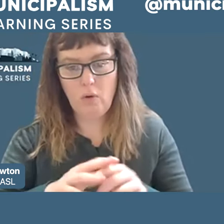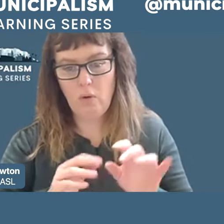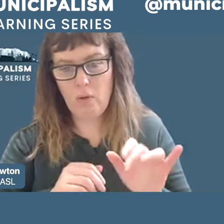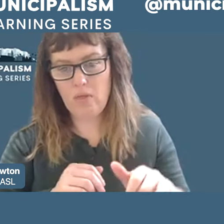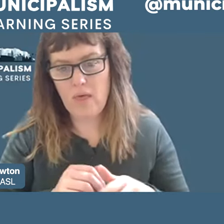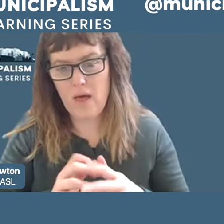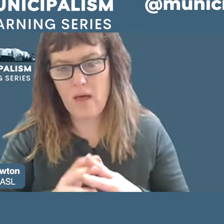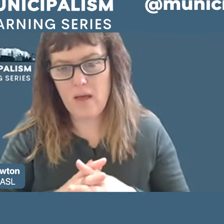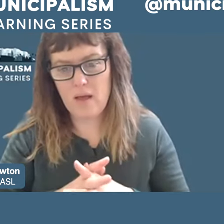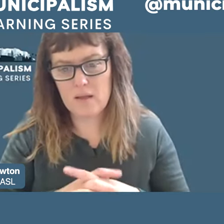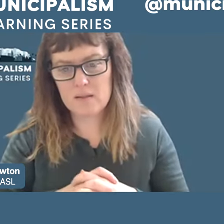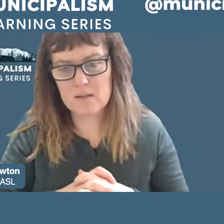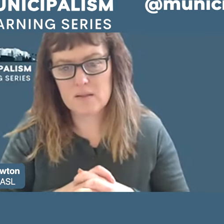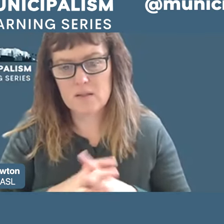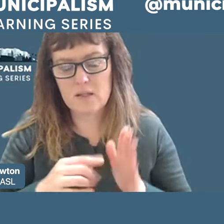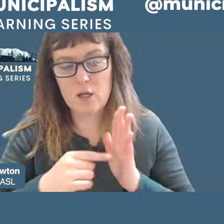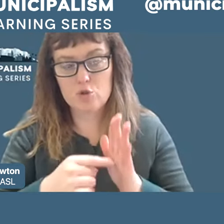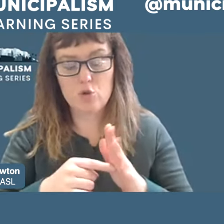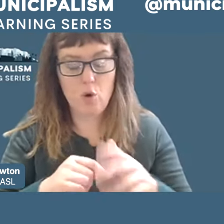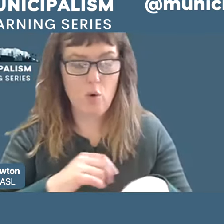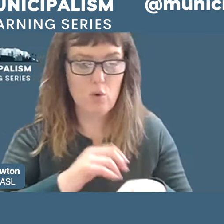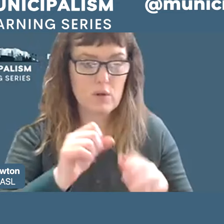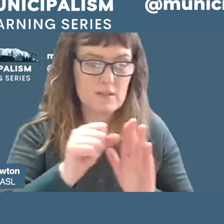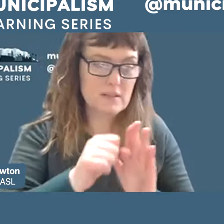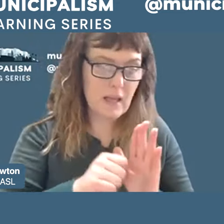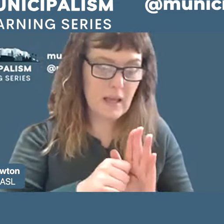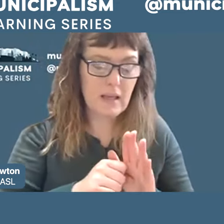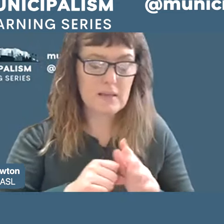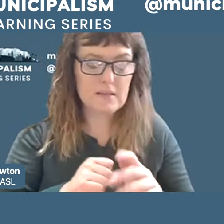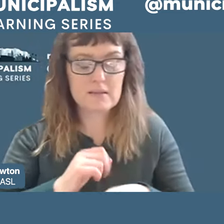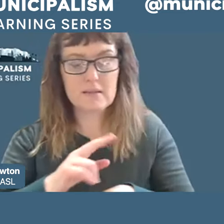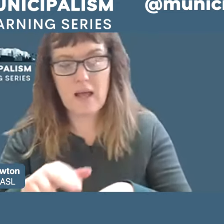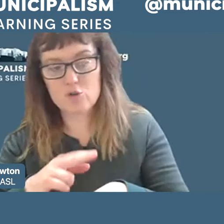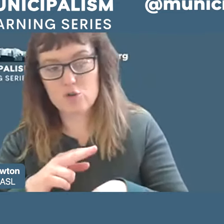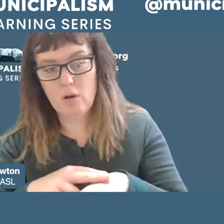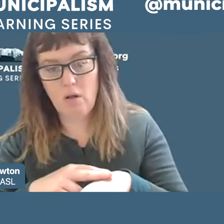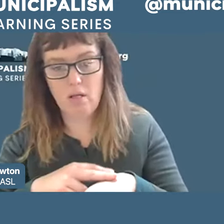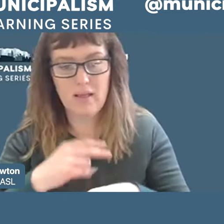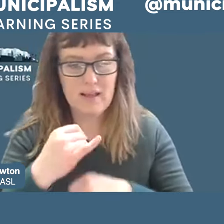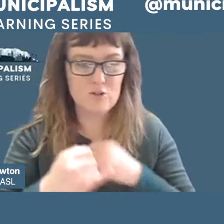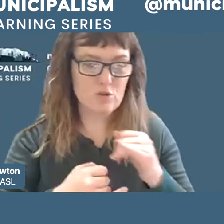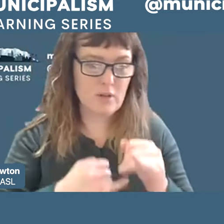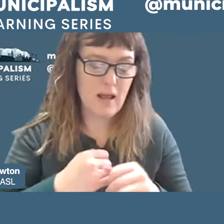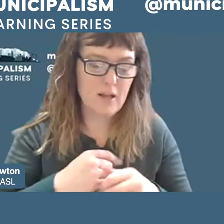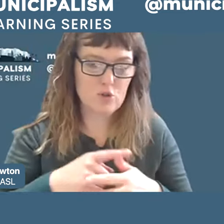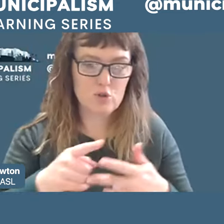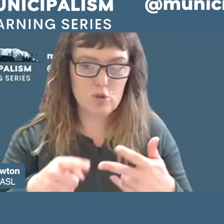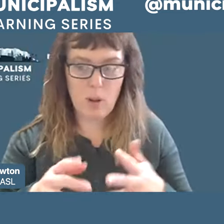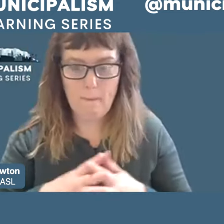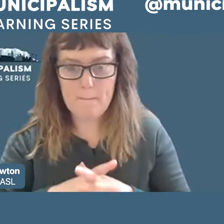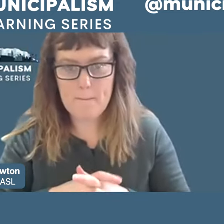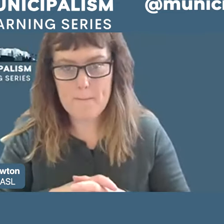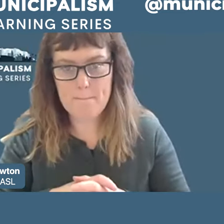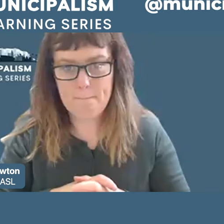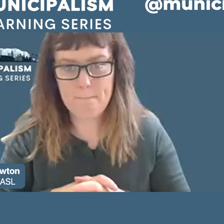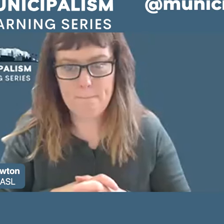at the state at the national and international level so it's really key like I always see Richmond